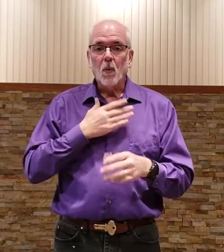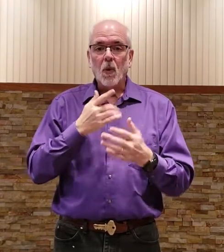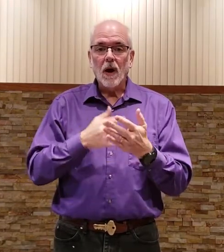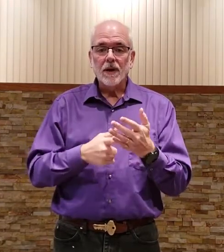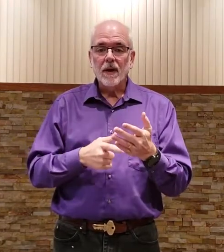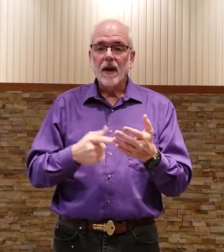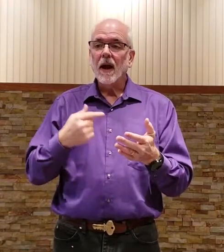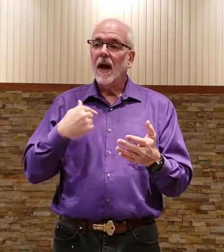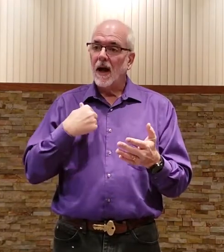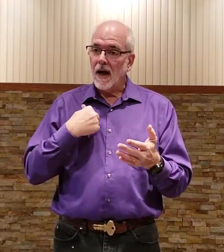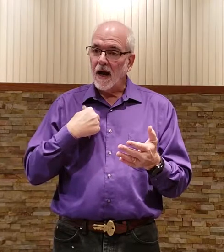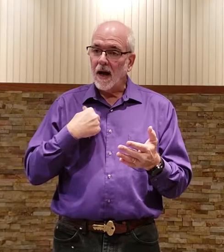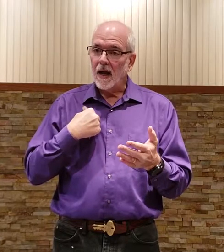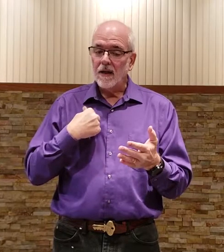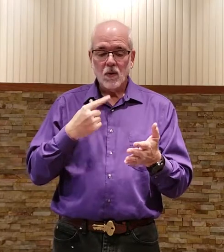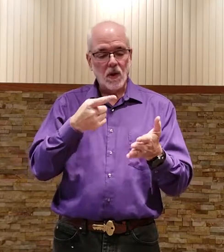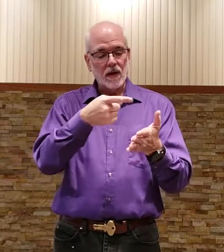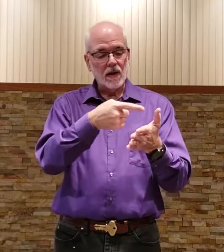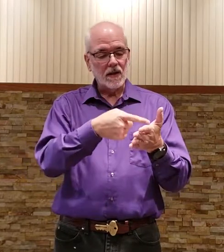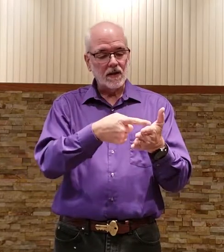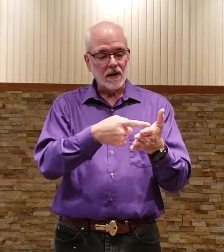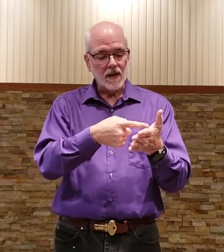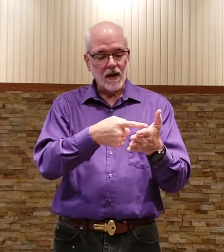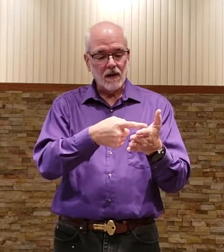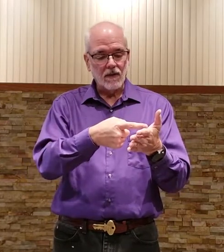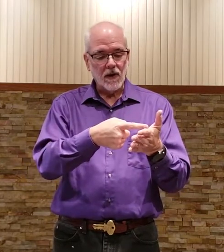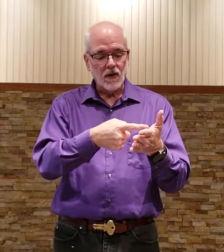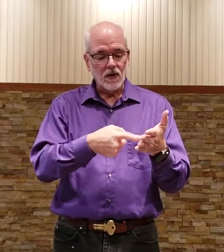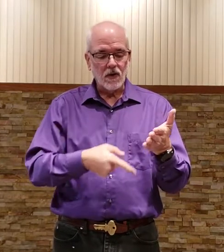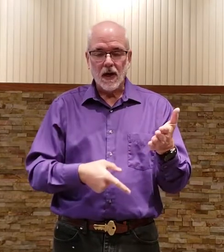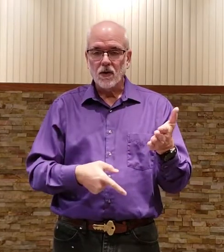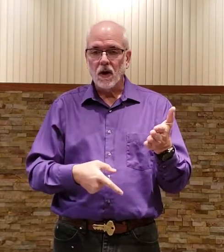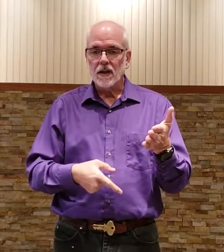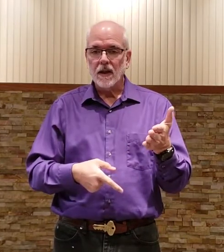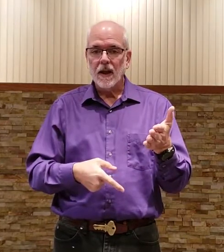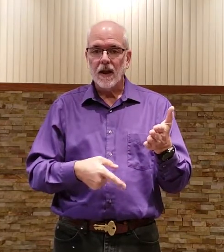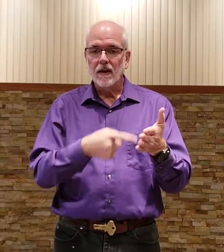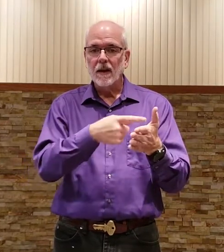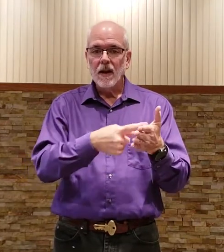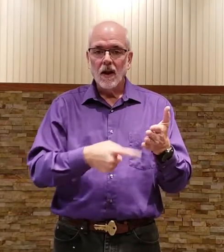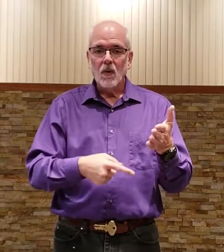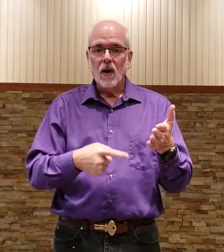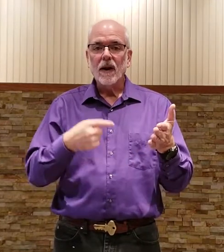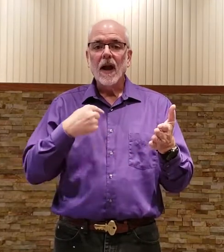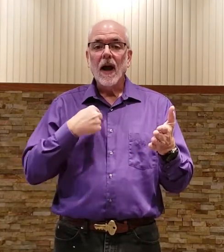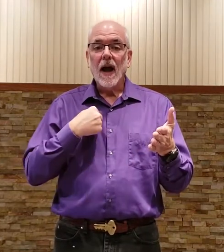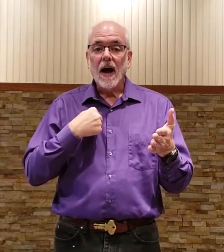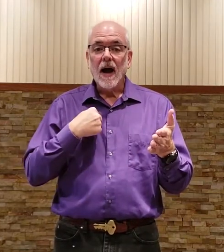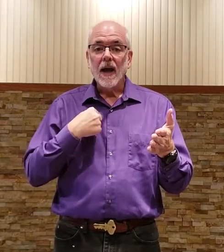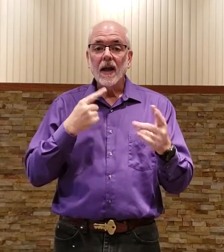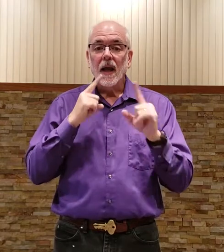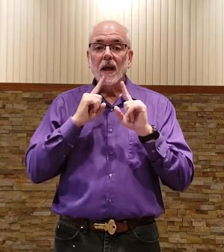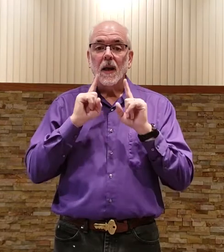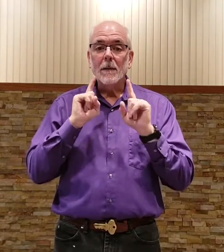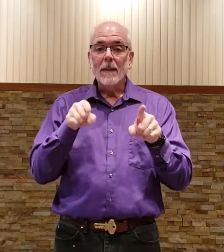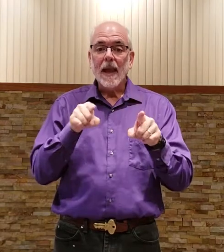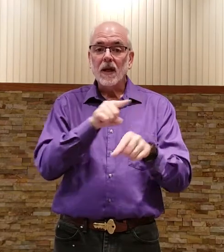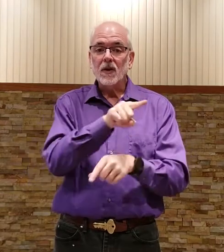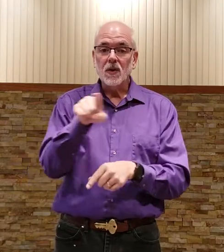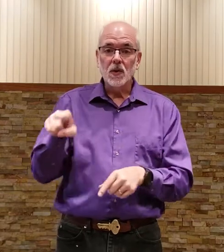what i what is a finger just kind of crossing the hand what i command you